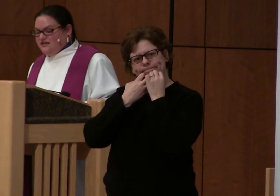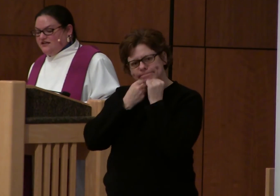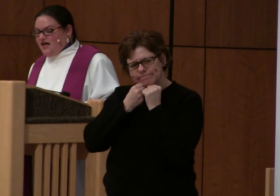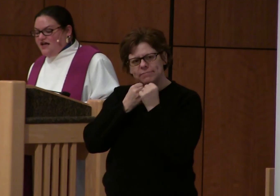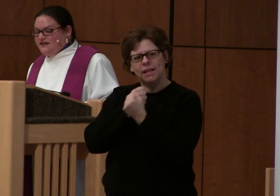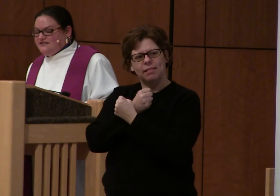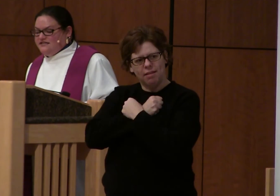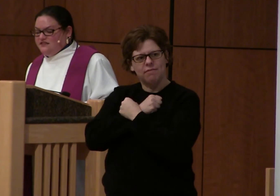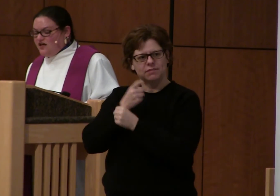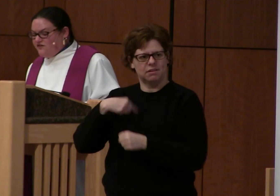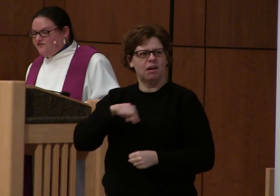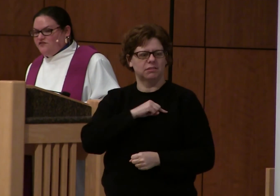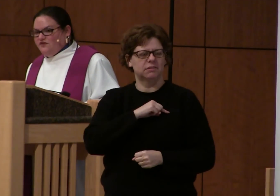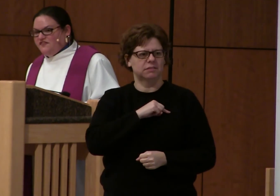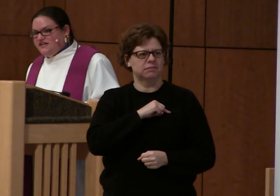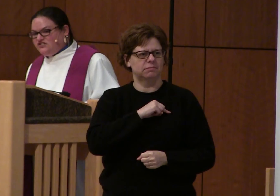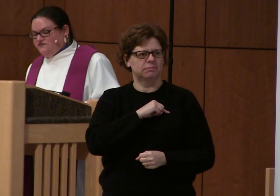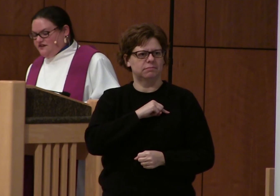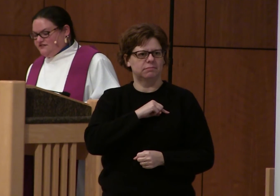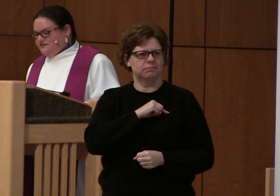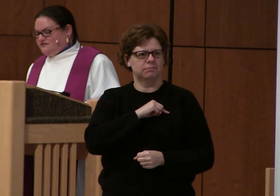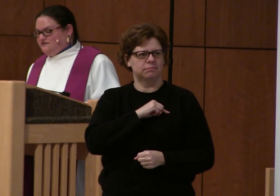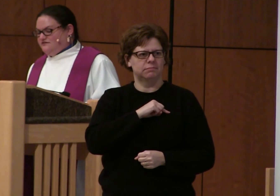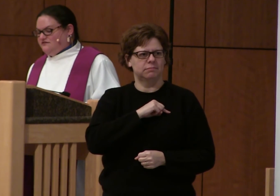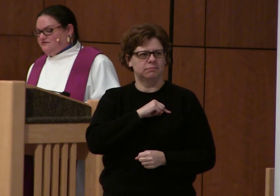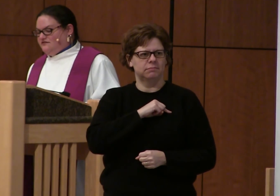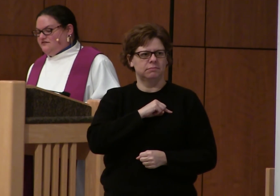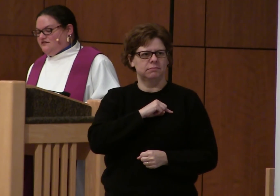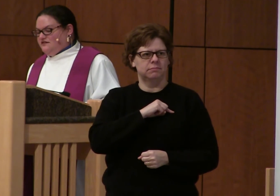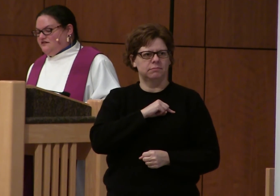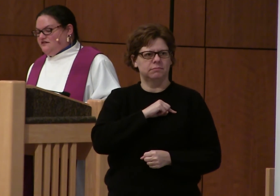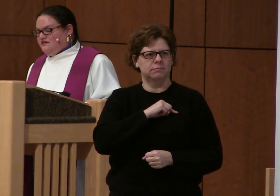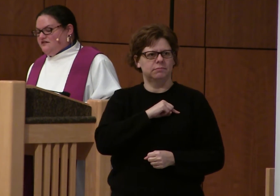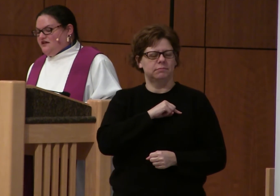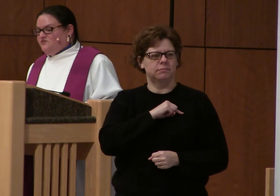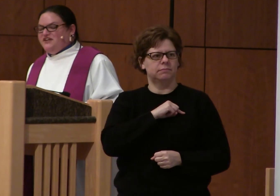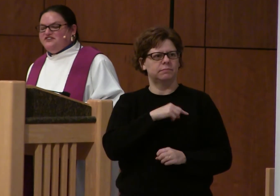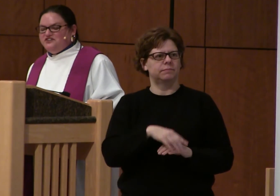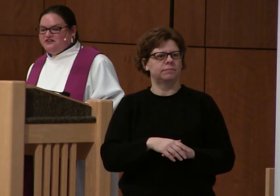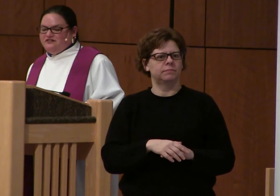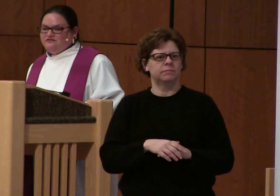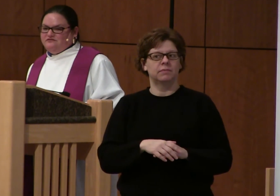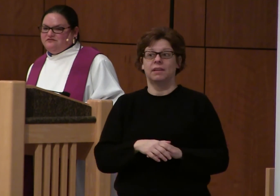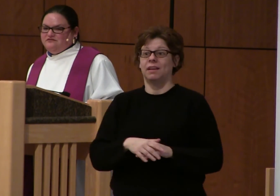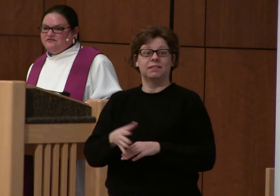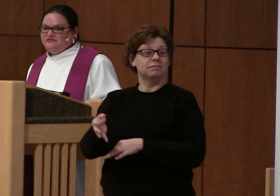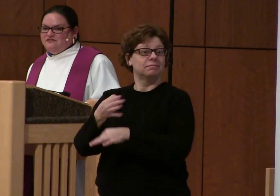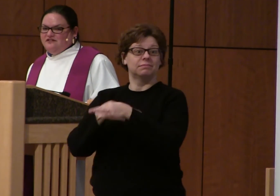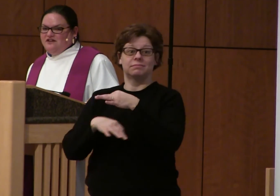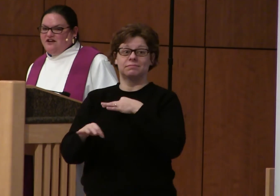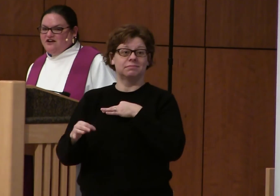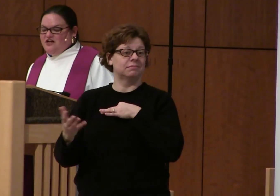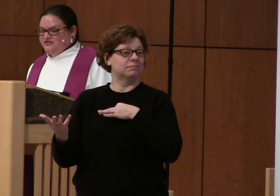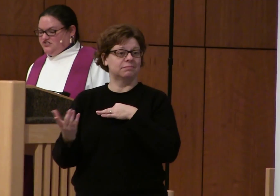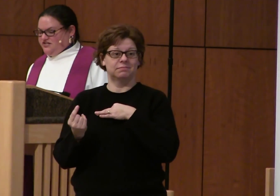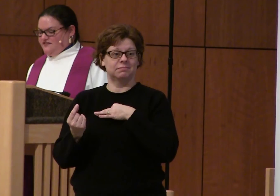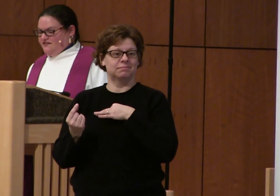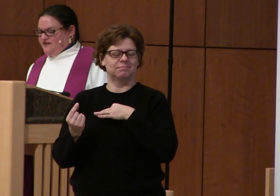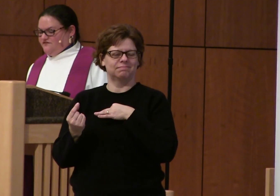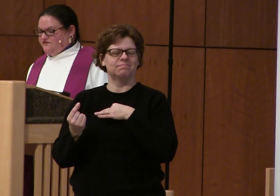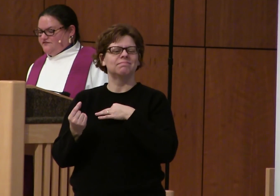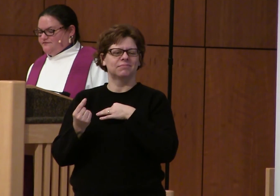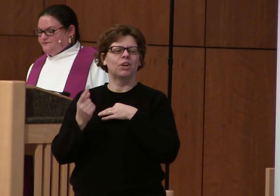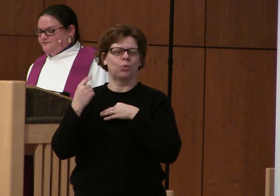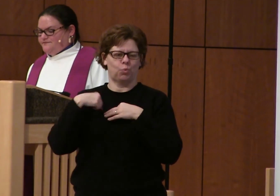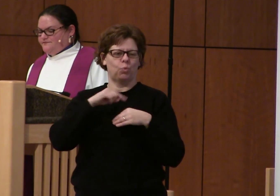God is in love with each of us. and we in turn are called to